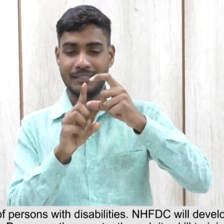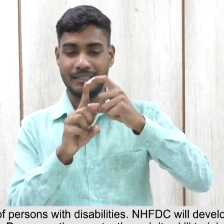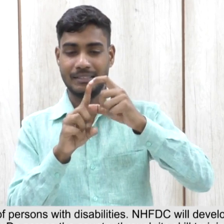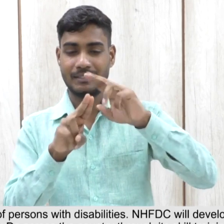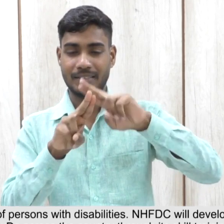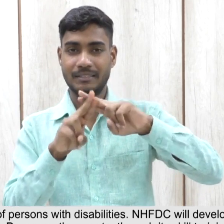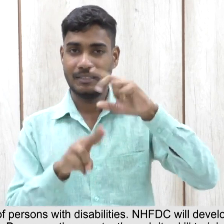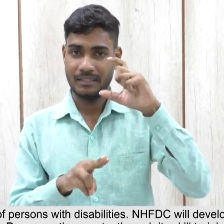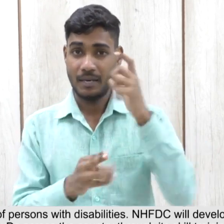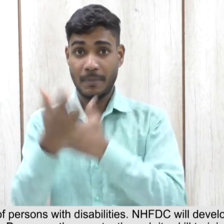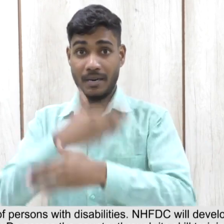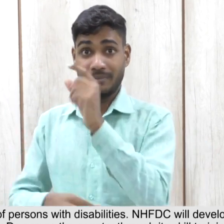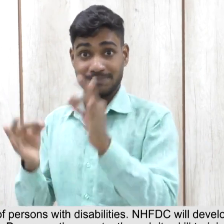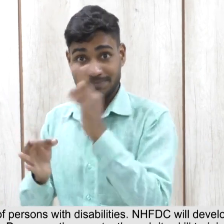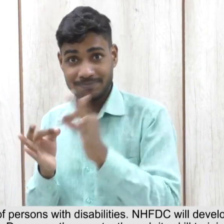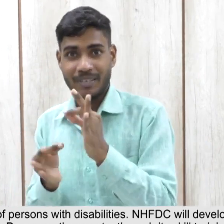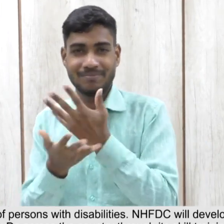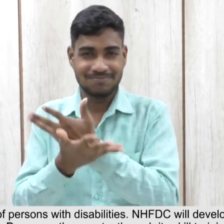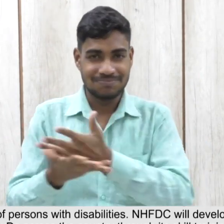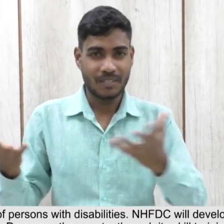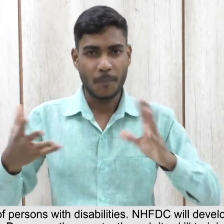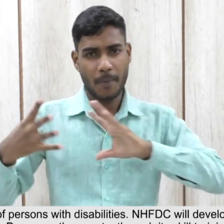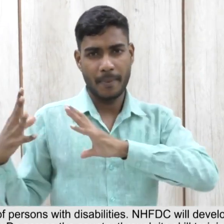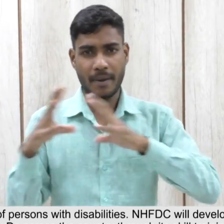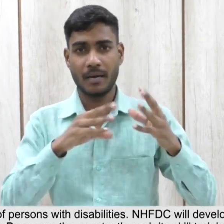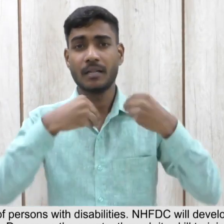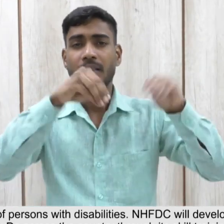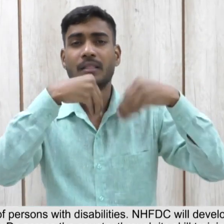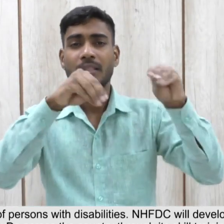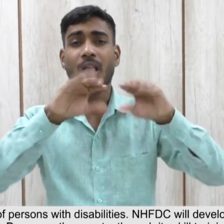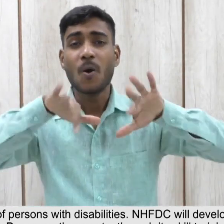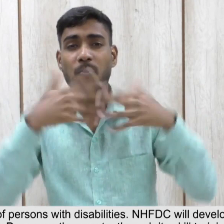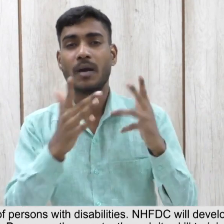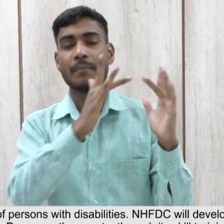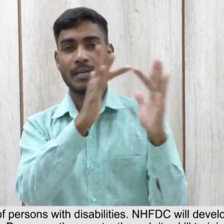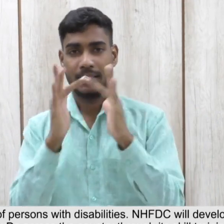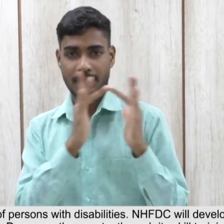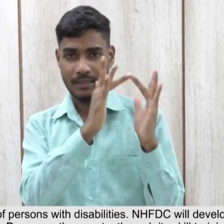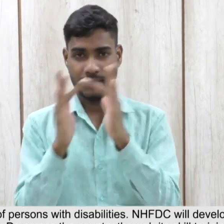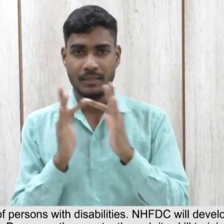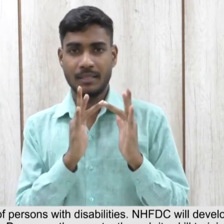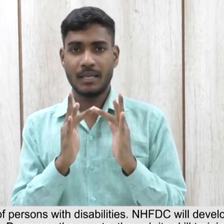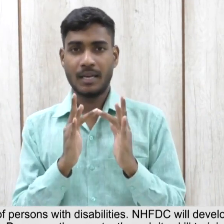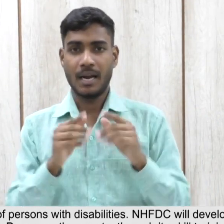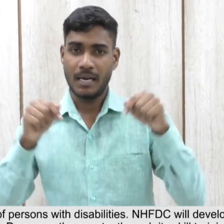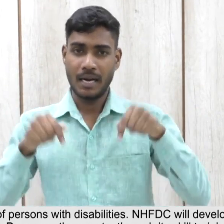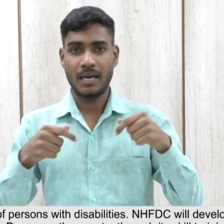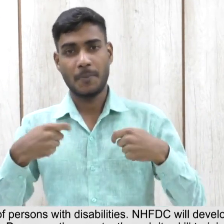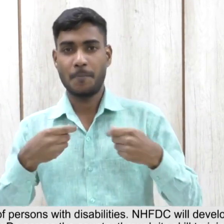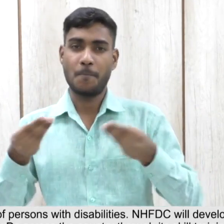with disabilities. NHFDC will develop a network to facilitate marketing of products of PWDs across